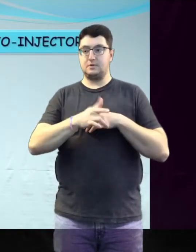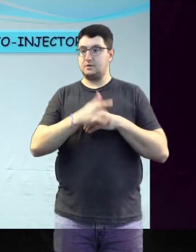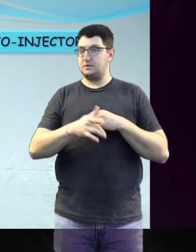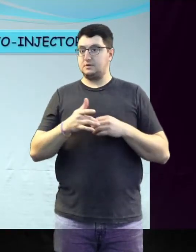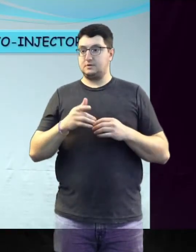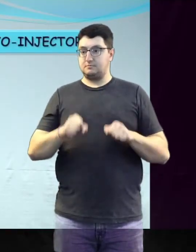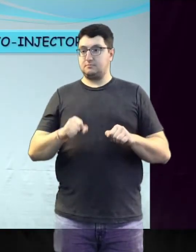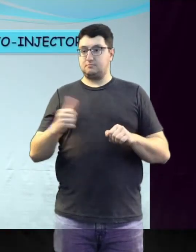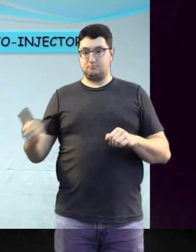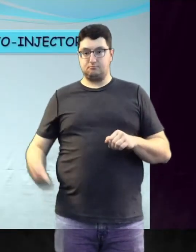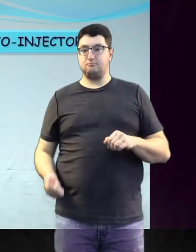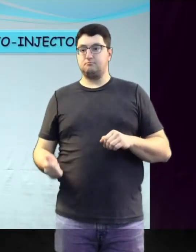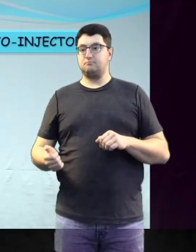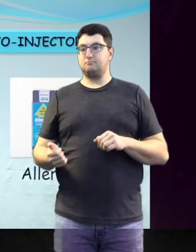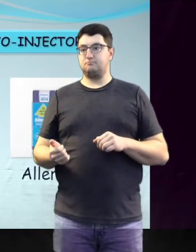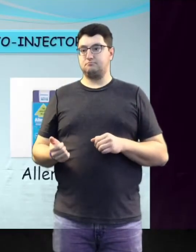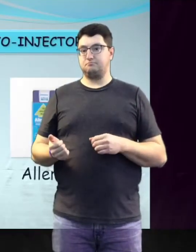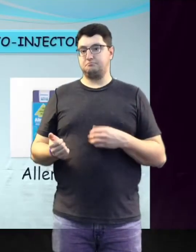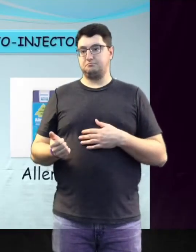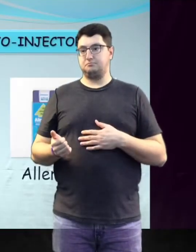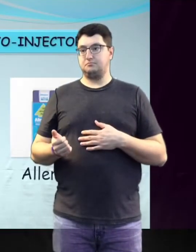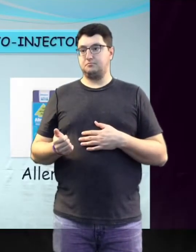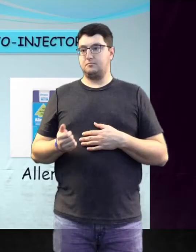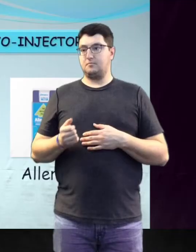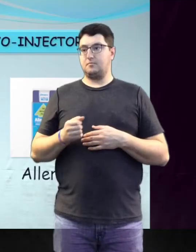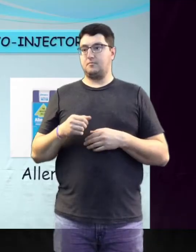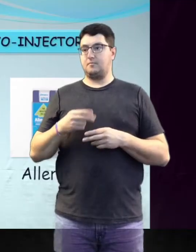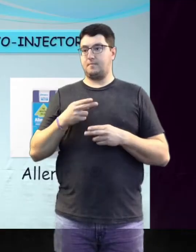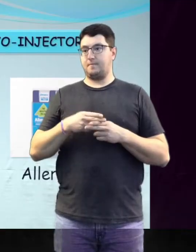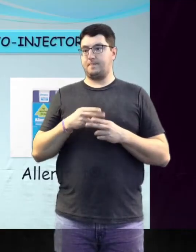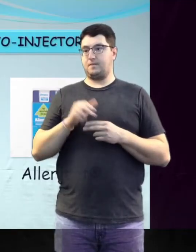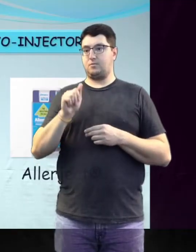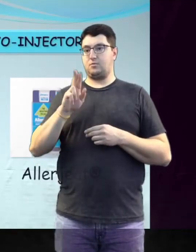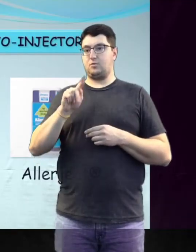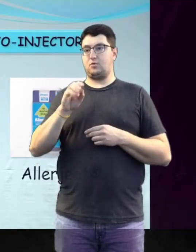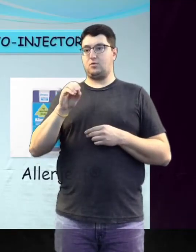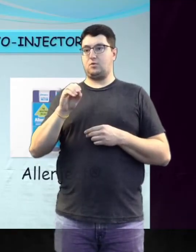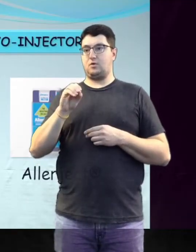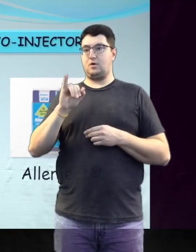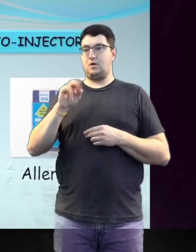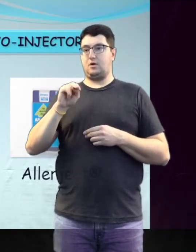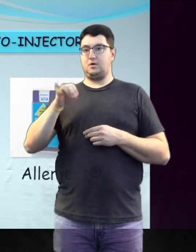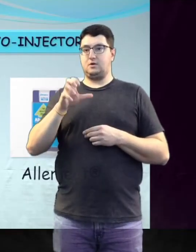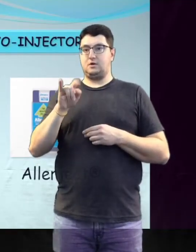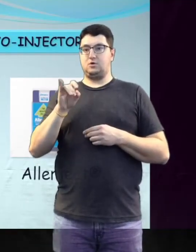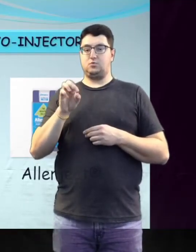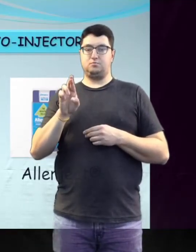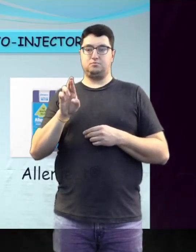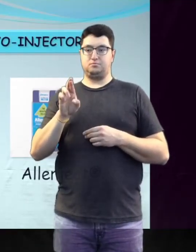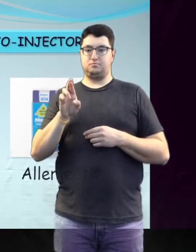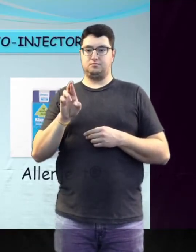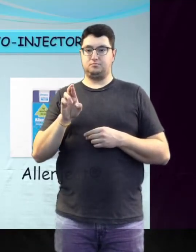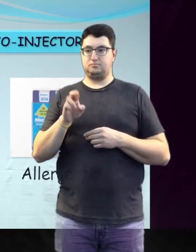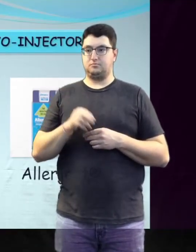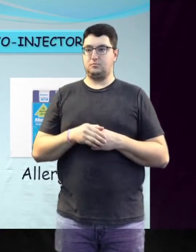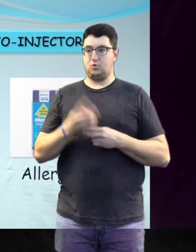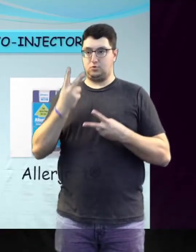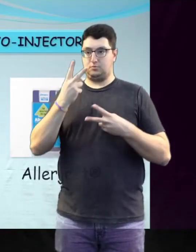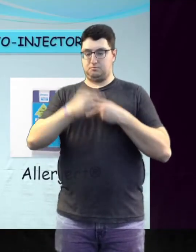Epinephrine is available in self-administration devices called epinephrine autoinjectors. Currently, there are two types of